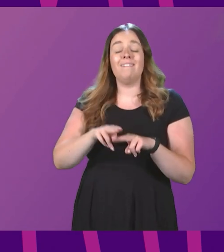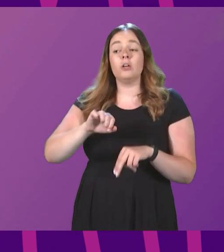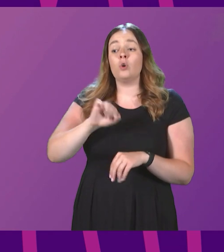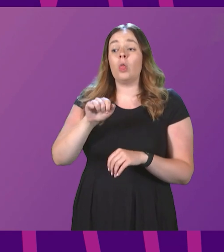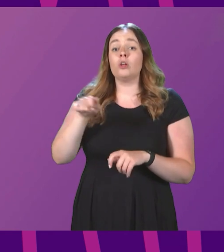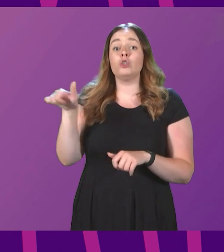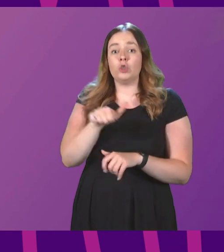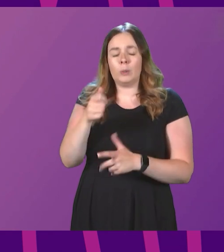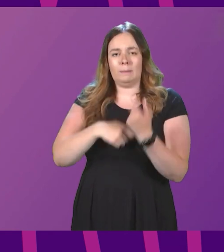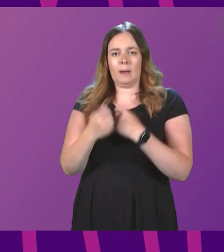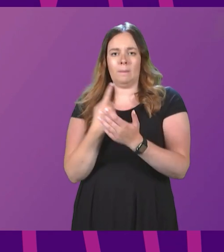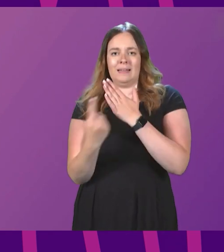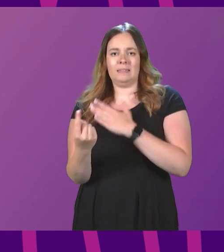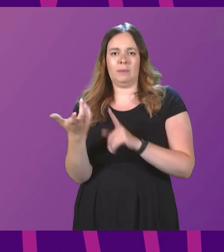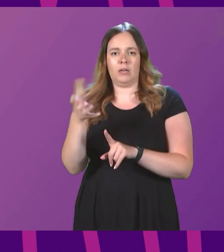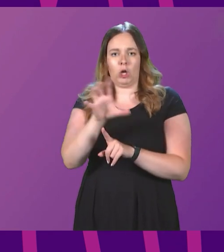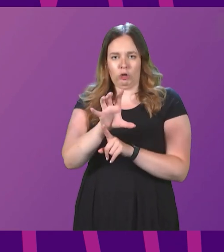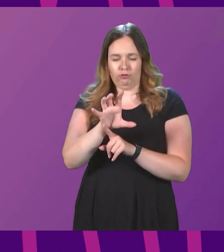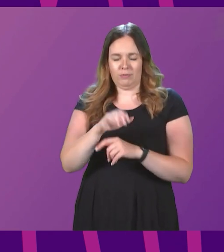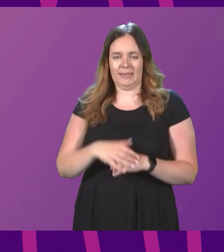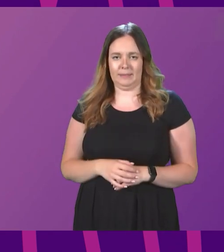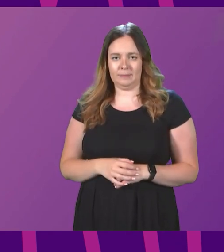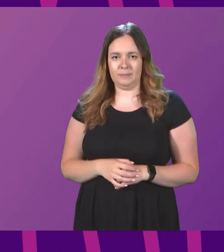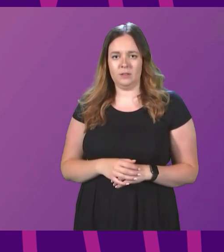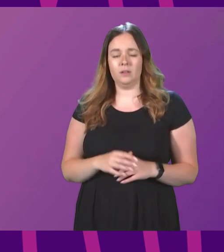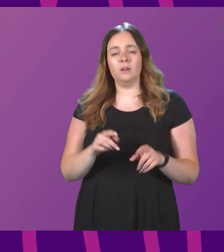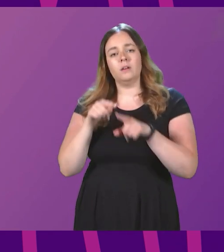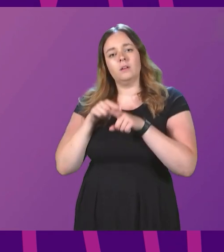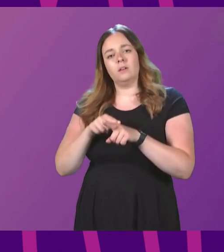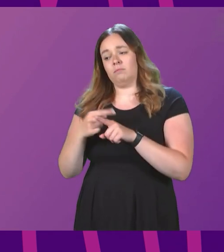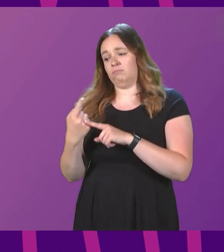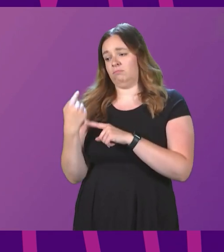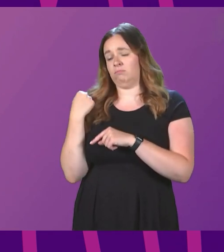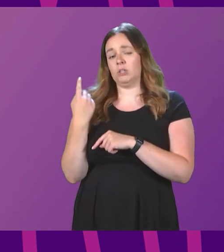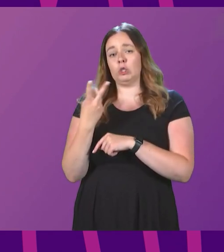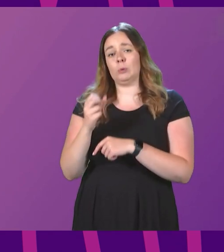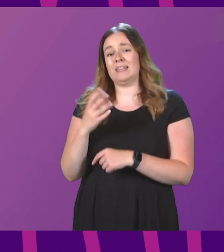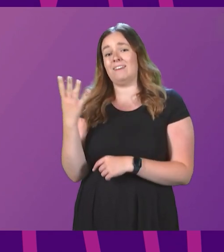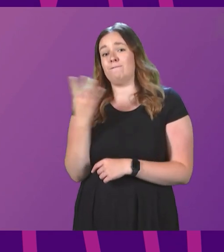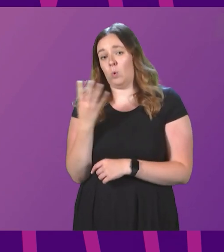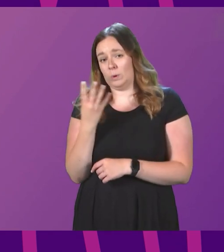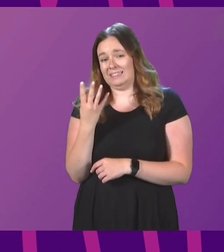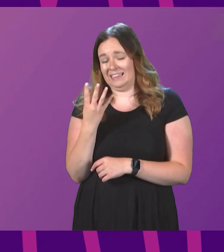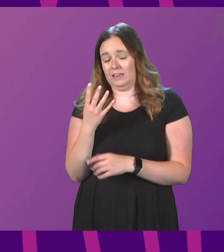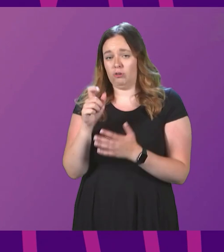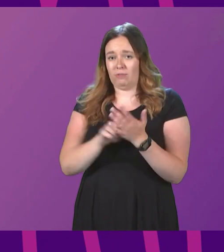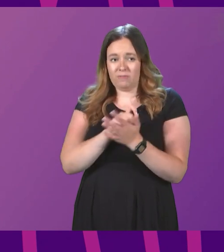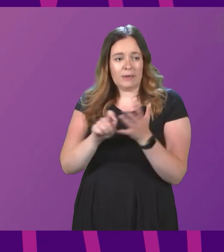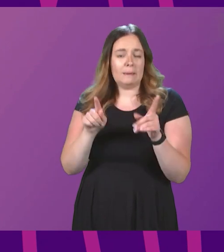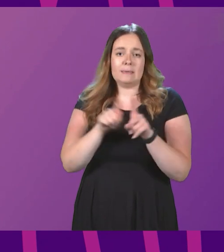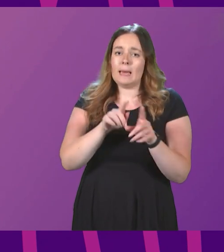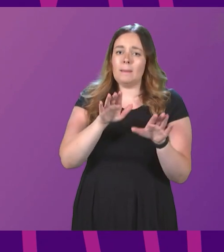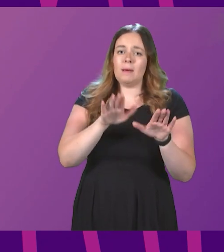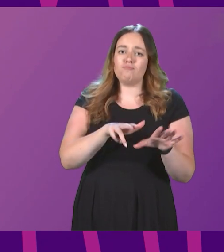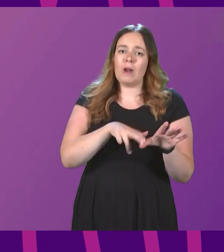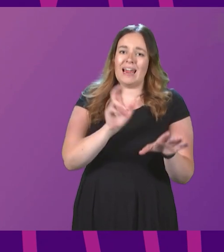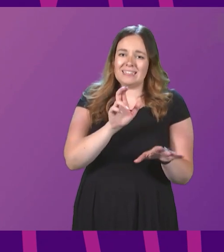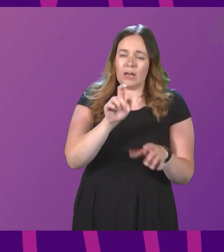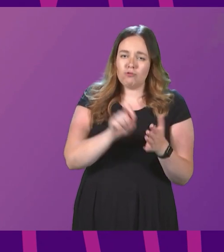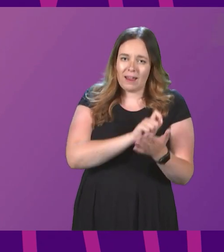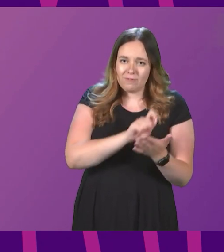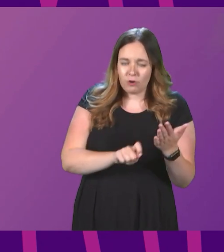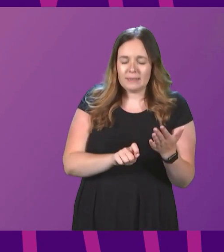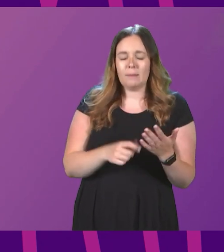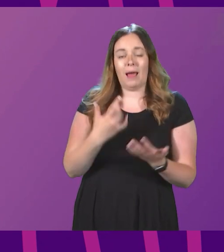an independent country. In common with the 2014 referendum, indeed in common with the Brexit referendum and the referendum to